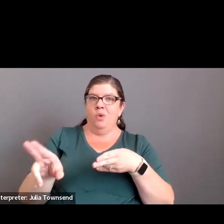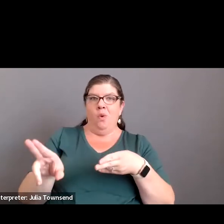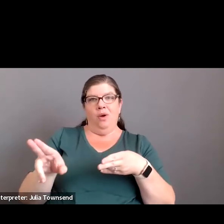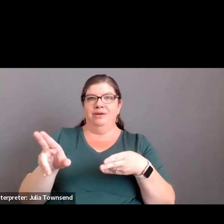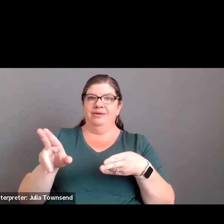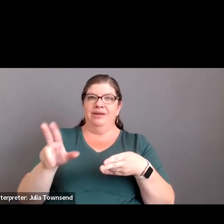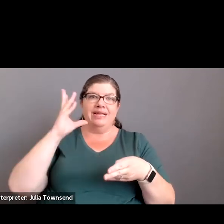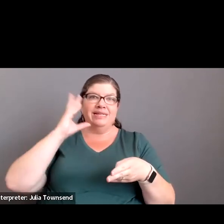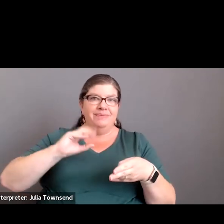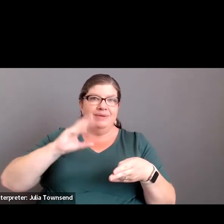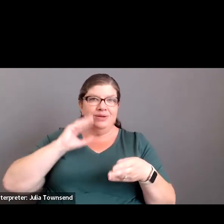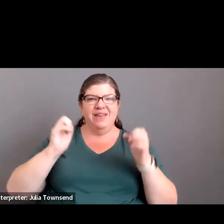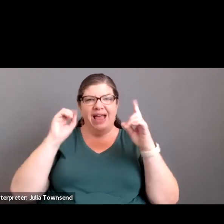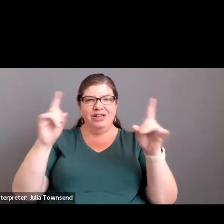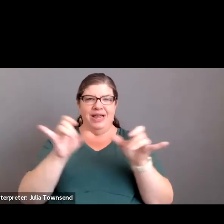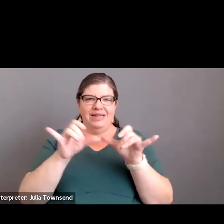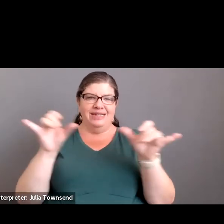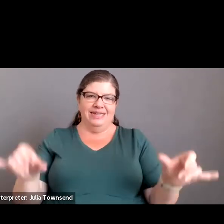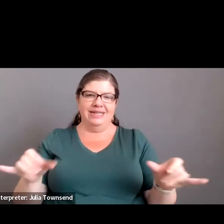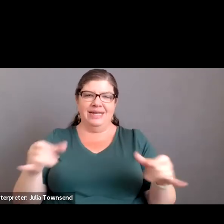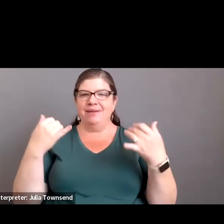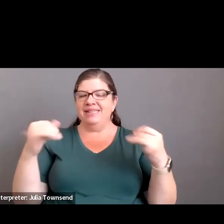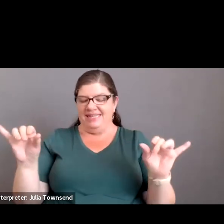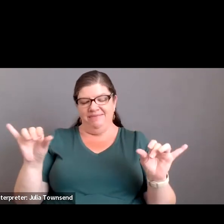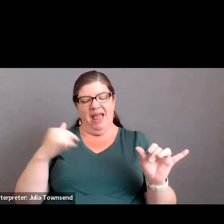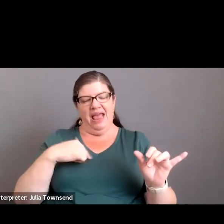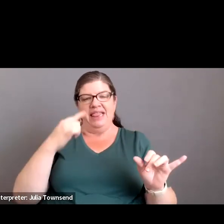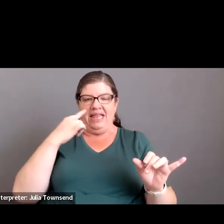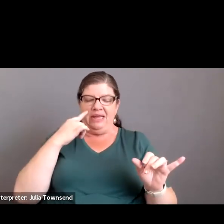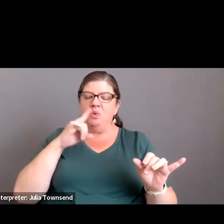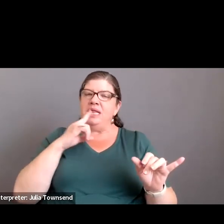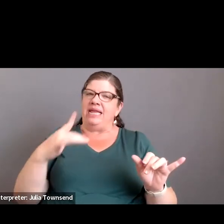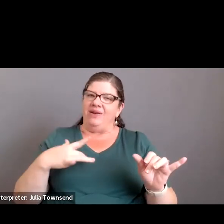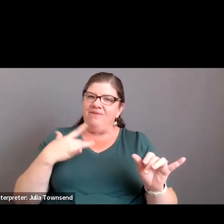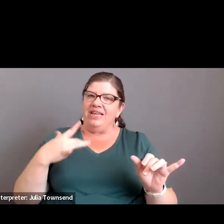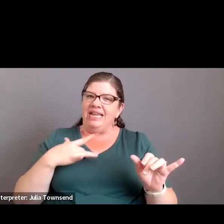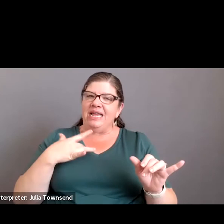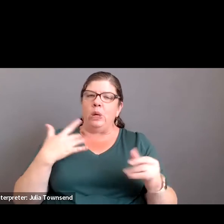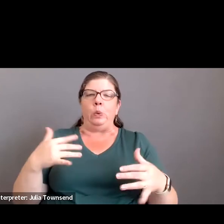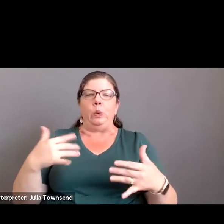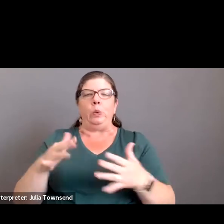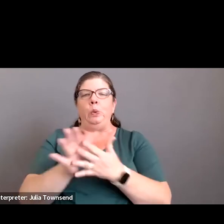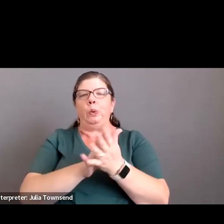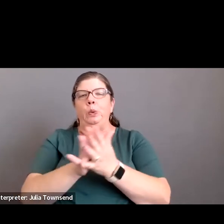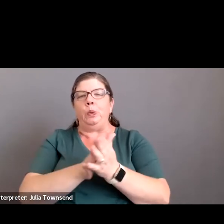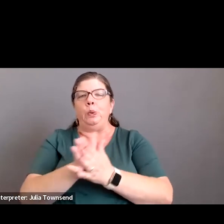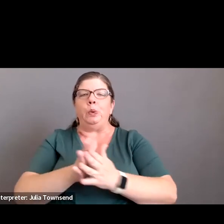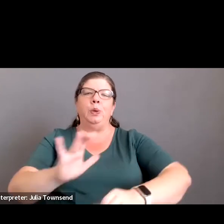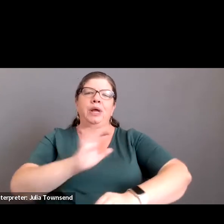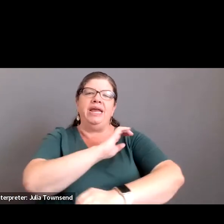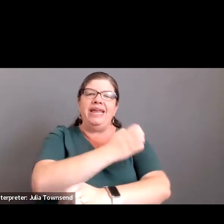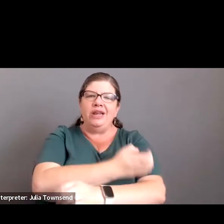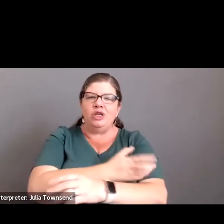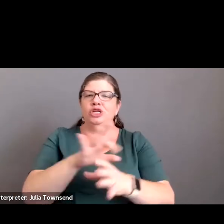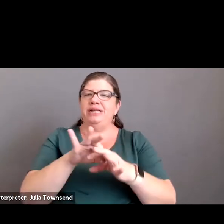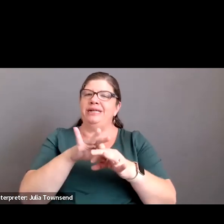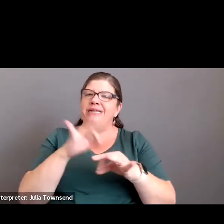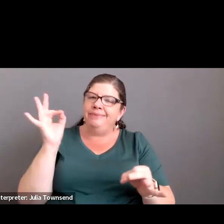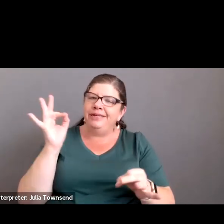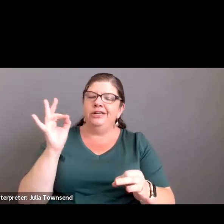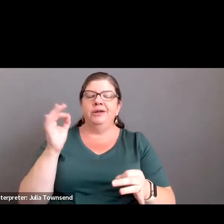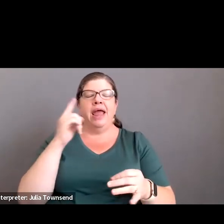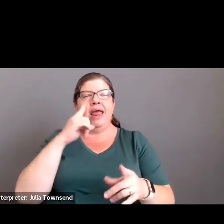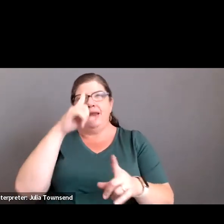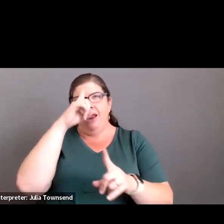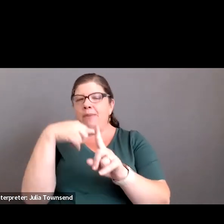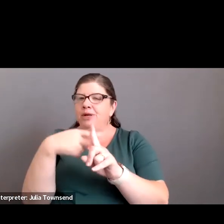experience in the education system. But I think you could really feel the energy, you could really feel the spirit, and you could really feel